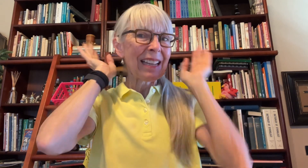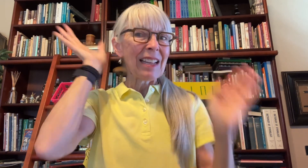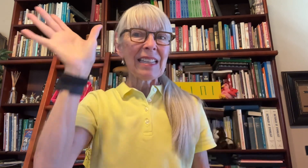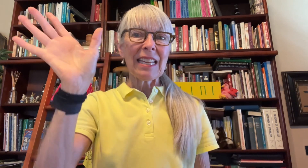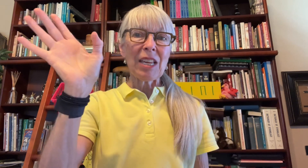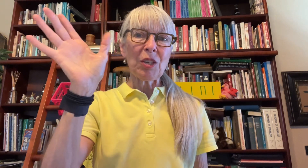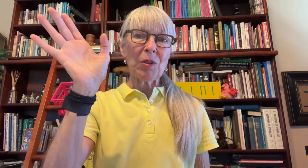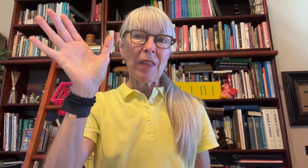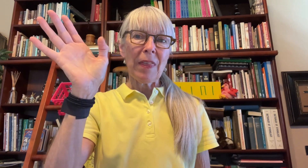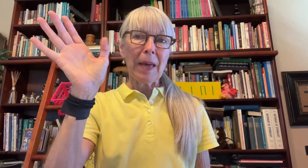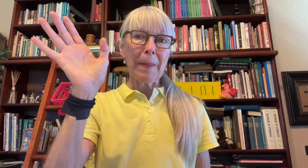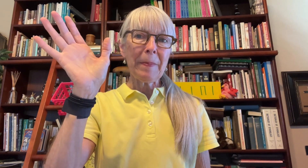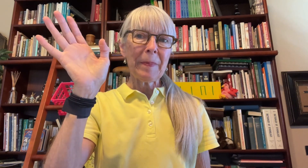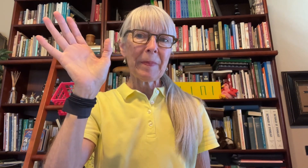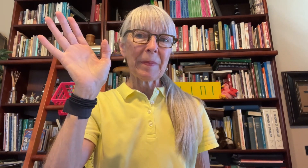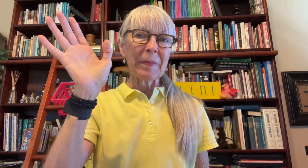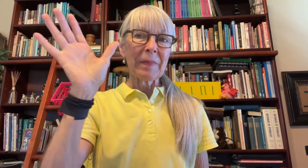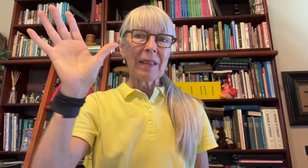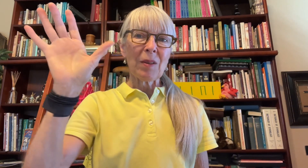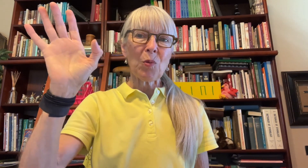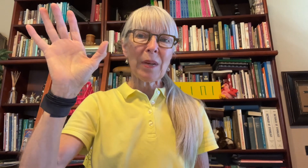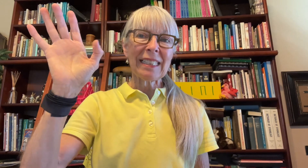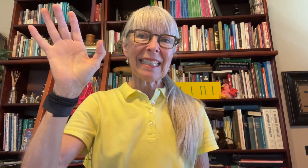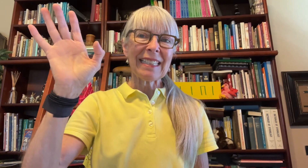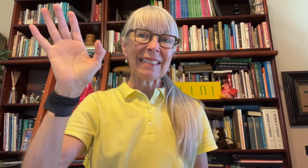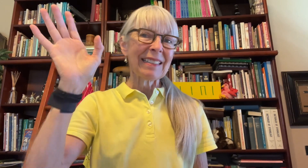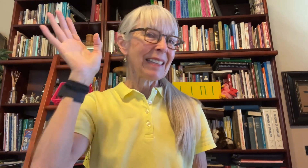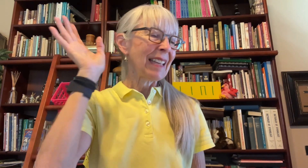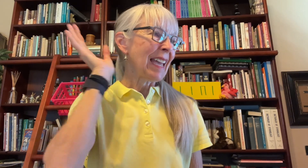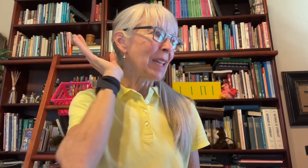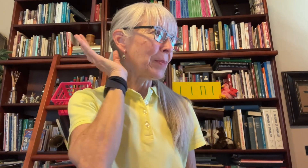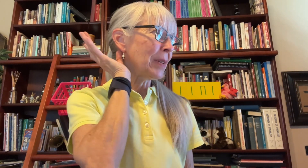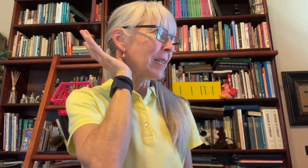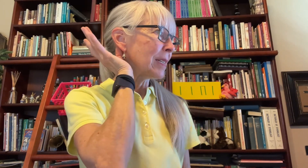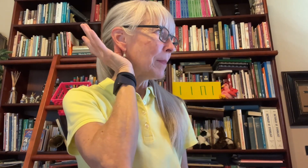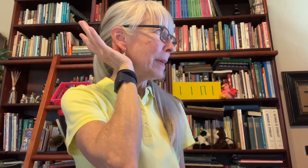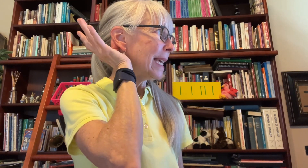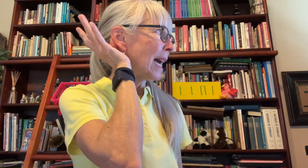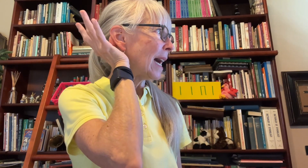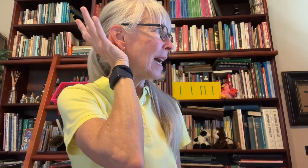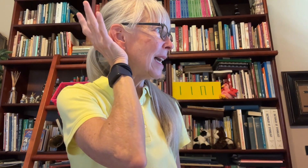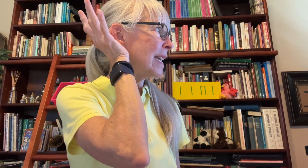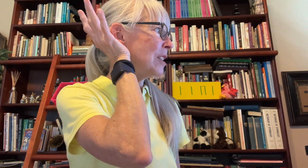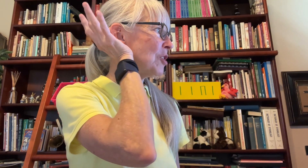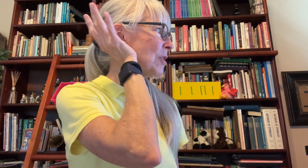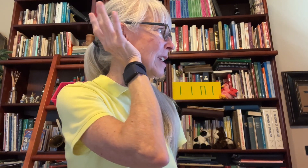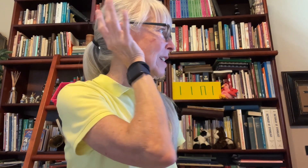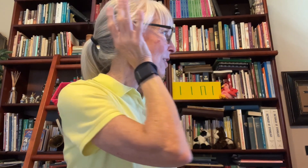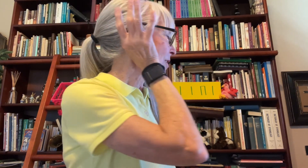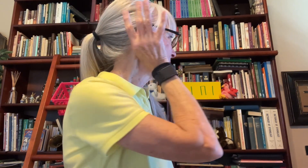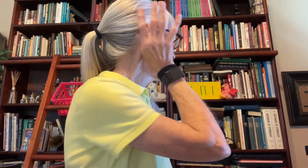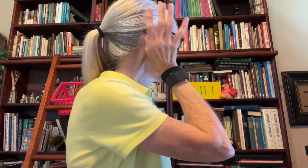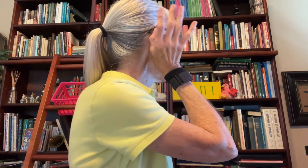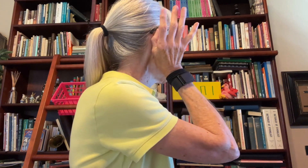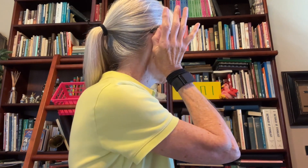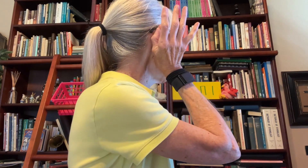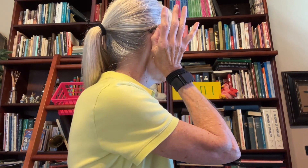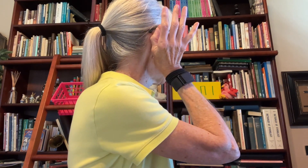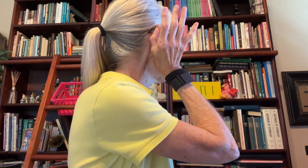Take your thumb, wiggle it, and put it behind your ear toward the back of